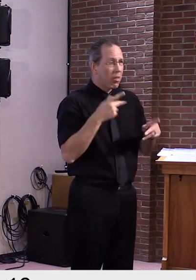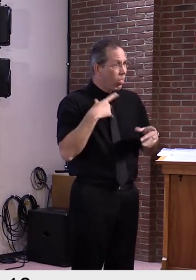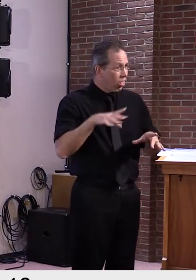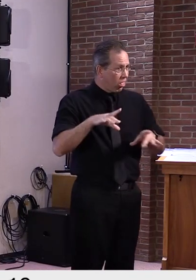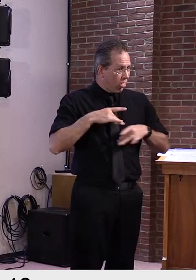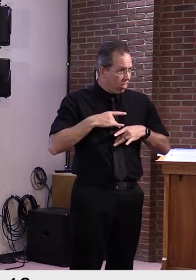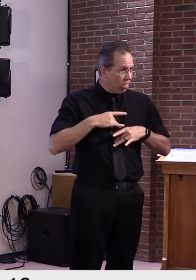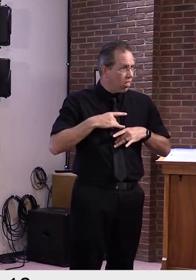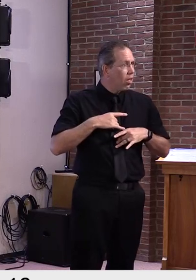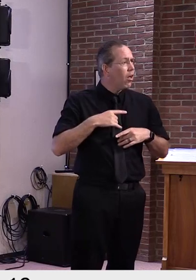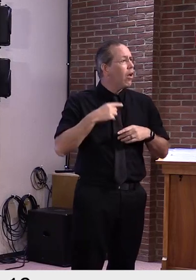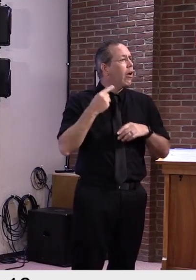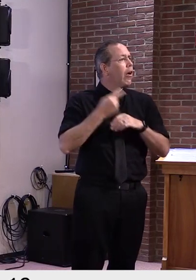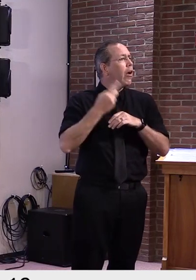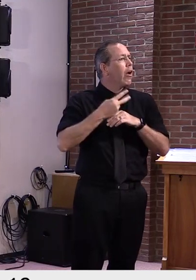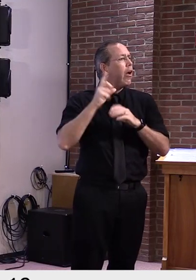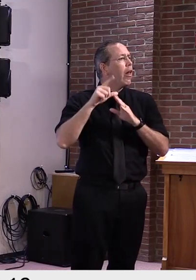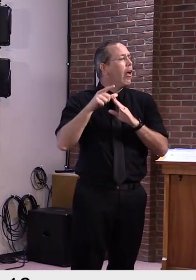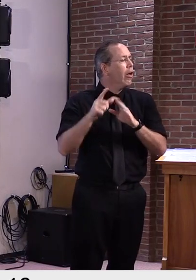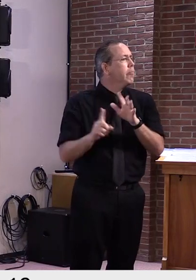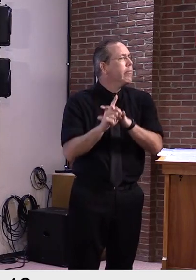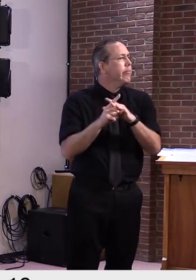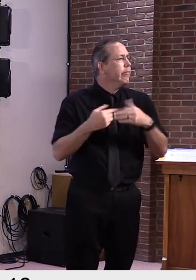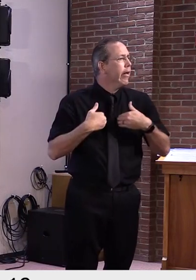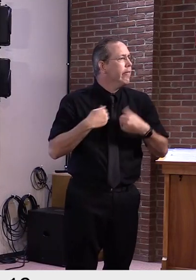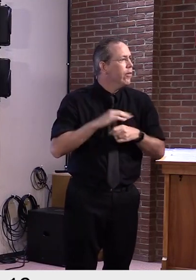still remain quite high across the country.